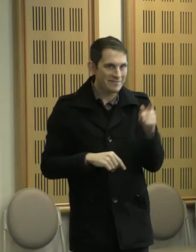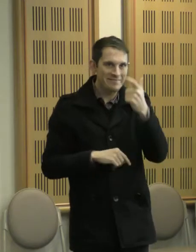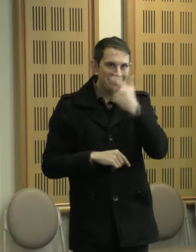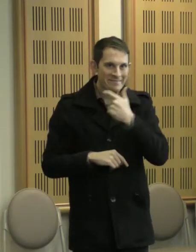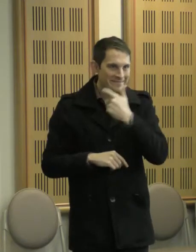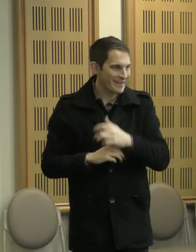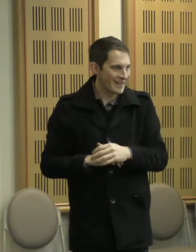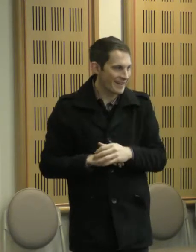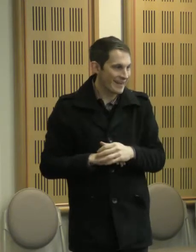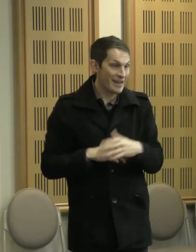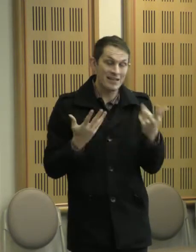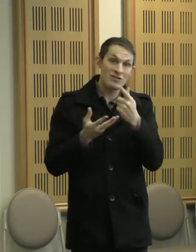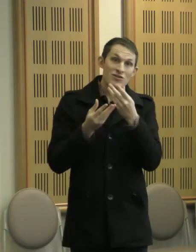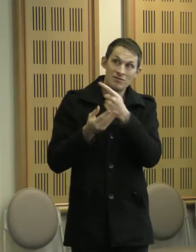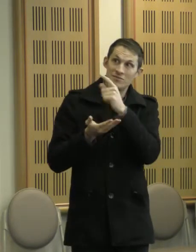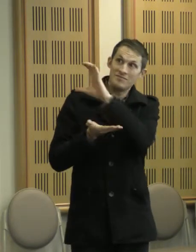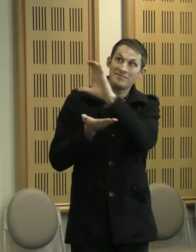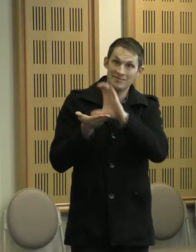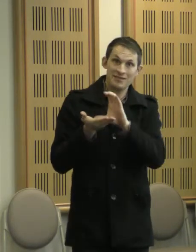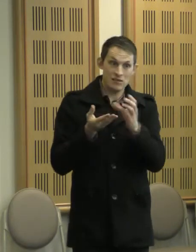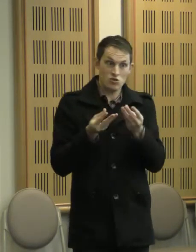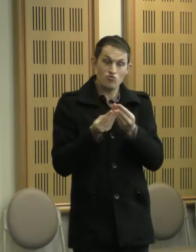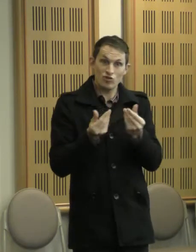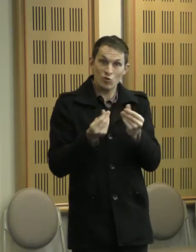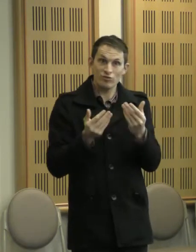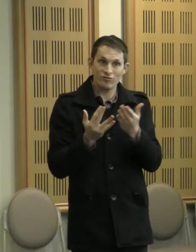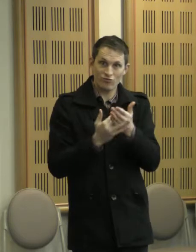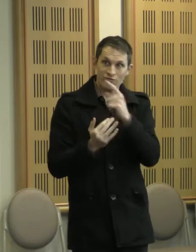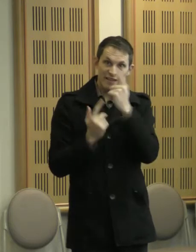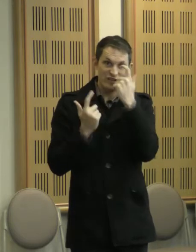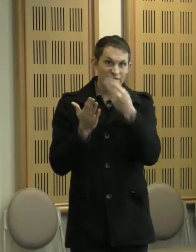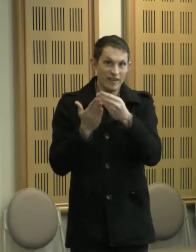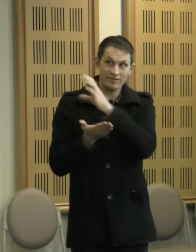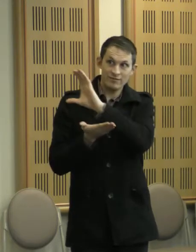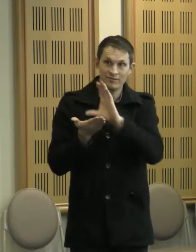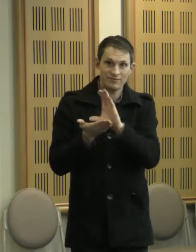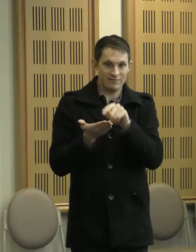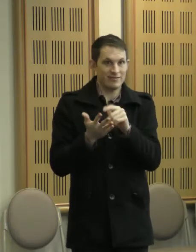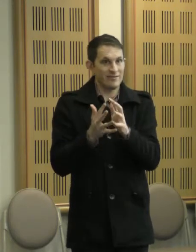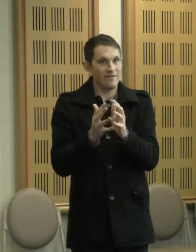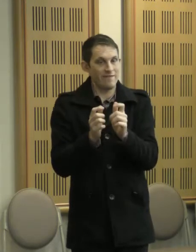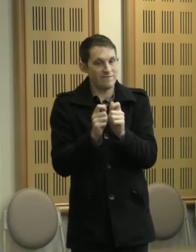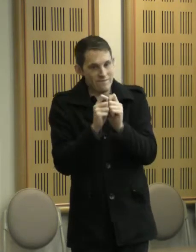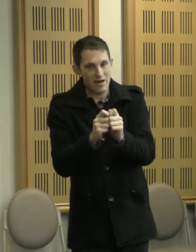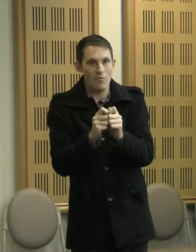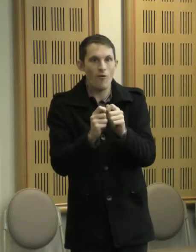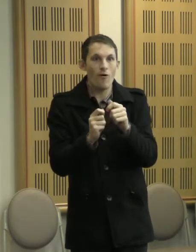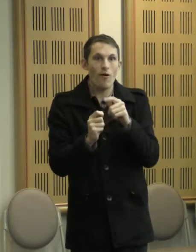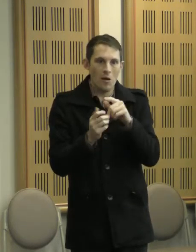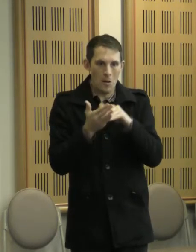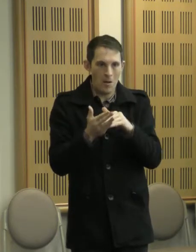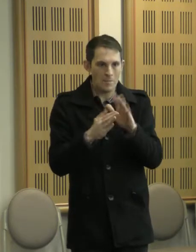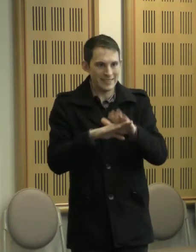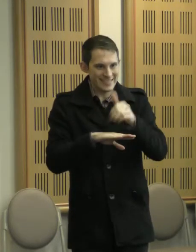The resources made available through the Innovation Fund have been invaluable in establishing a sustainable